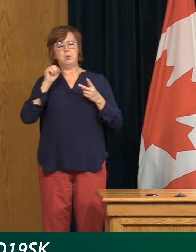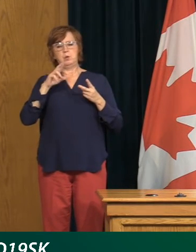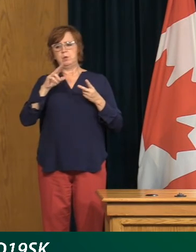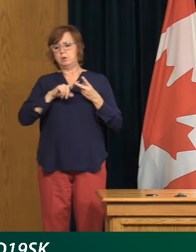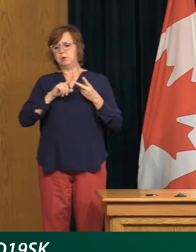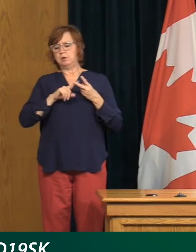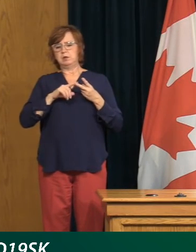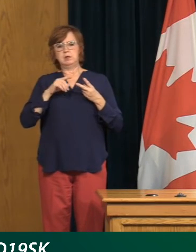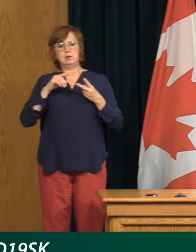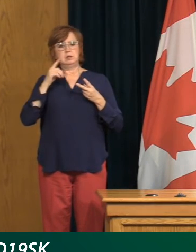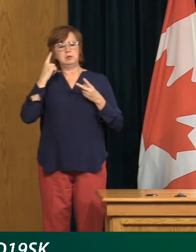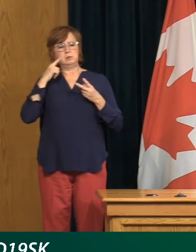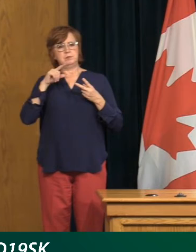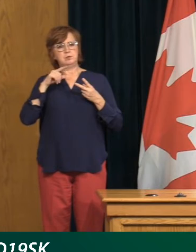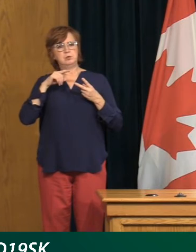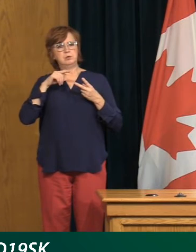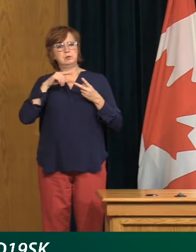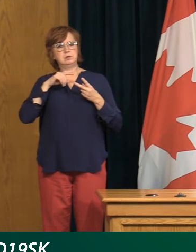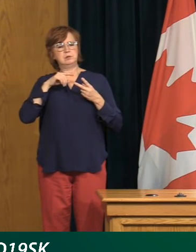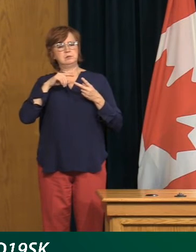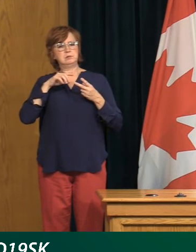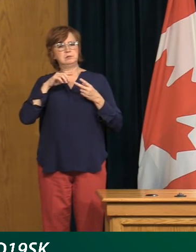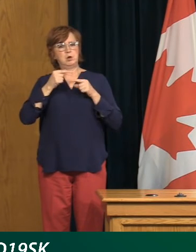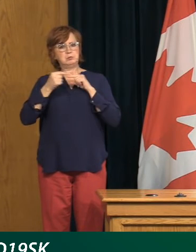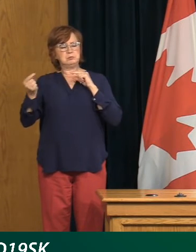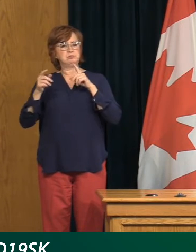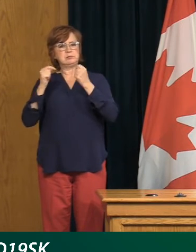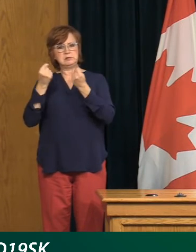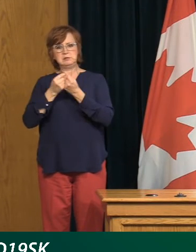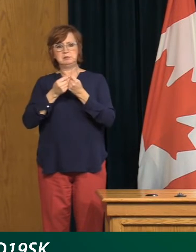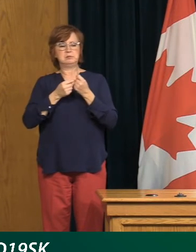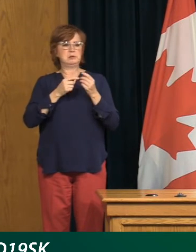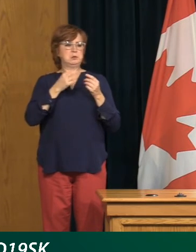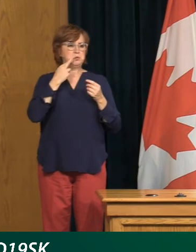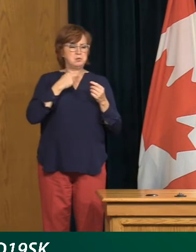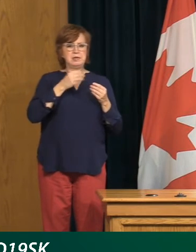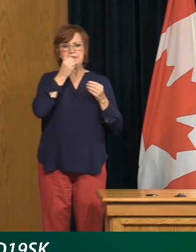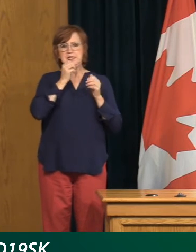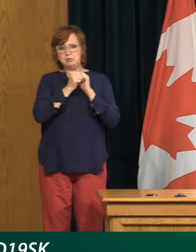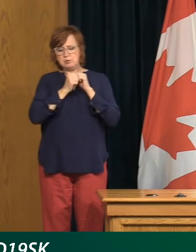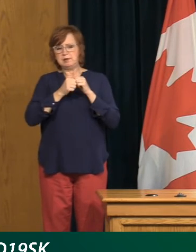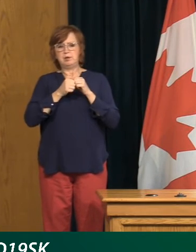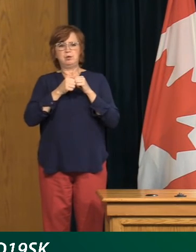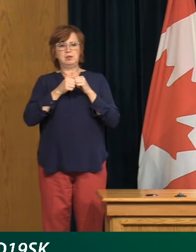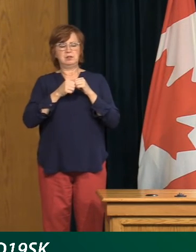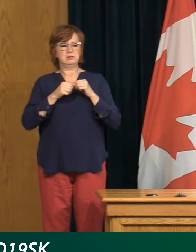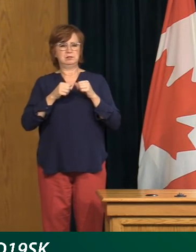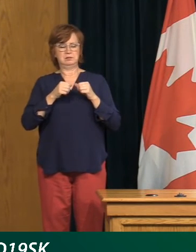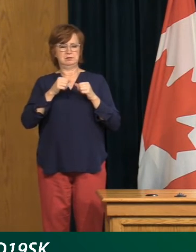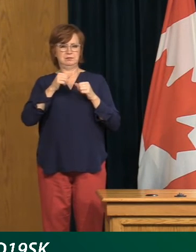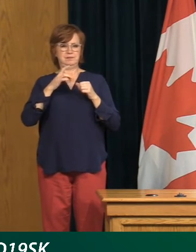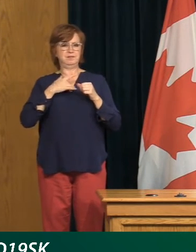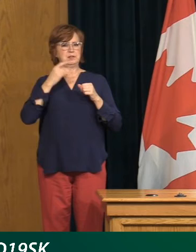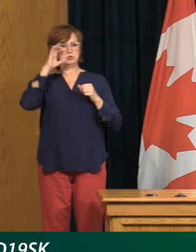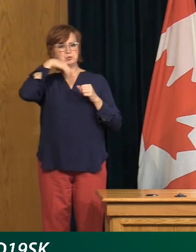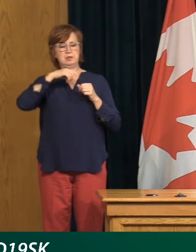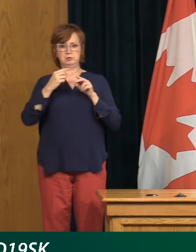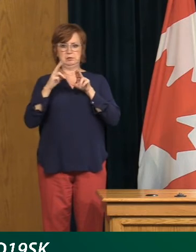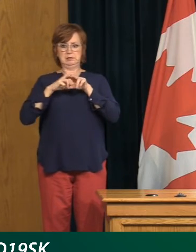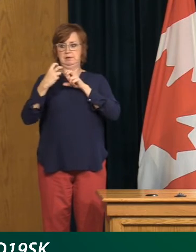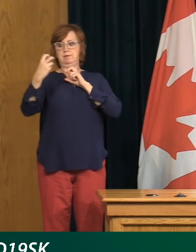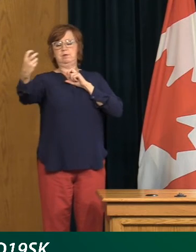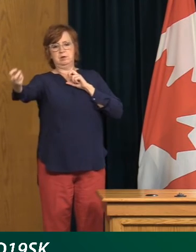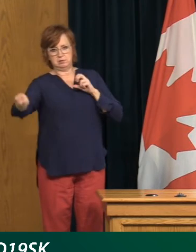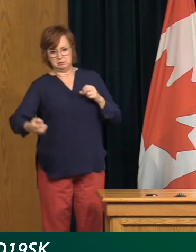it's a restaurant, and practicing all those precautions because that's where the transmission happens. And same for spectators, you know, where